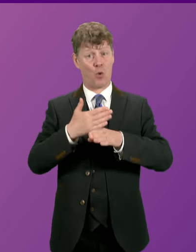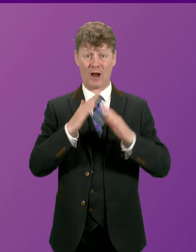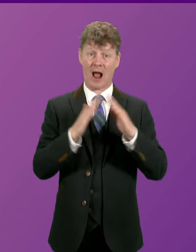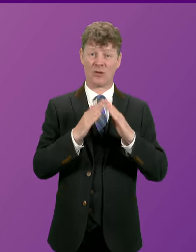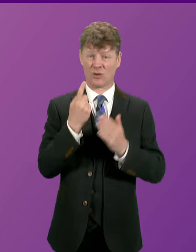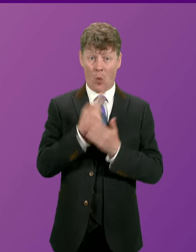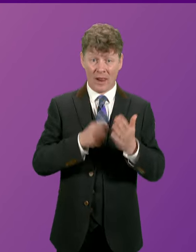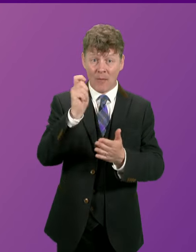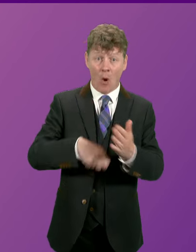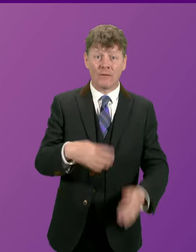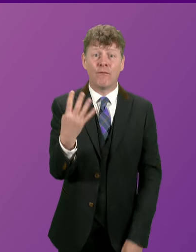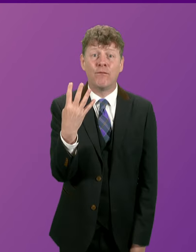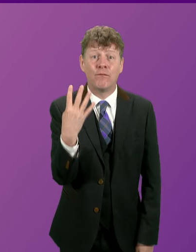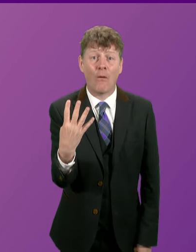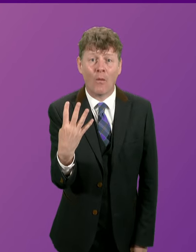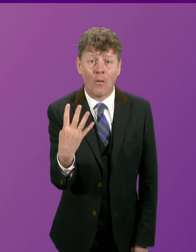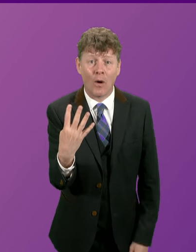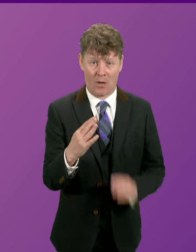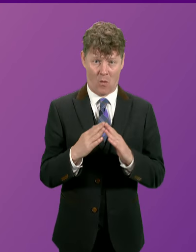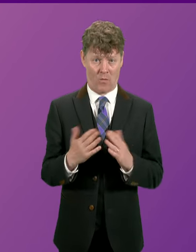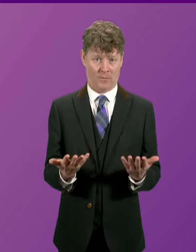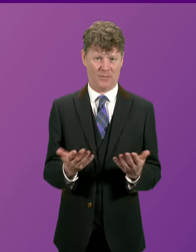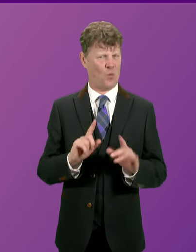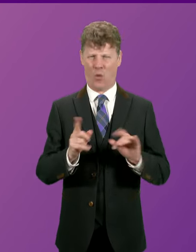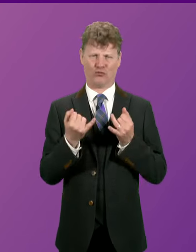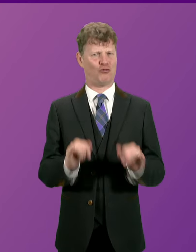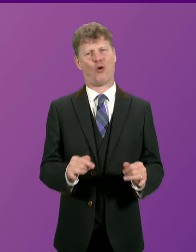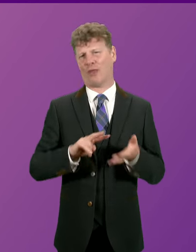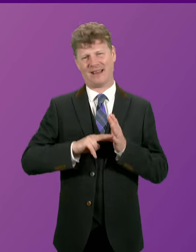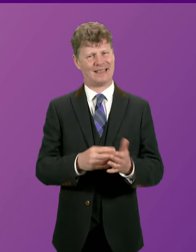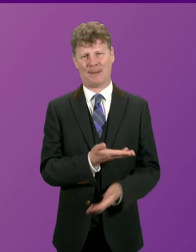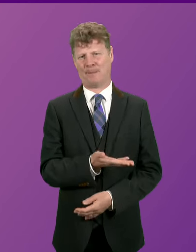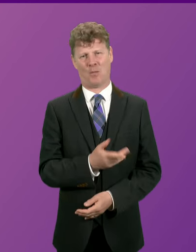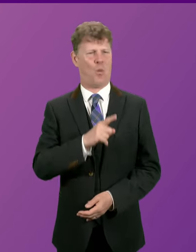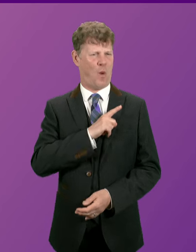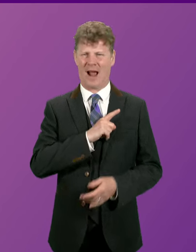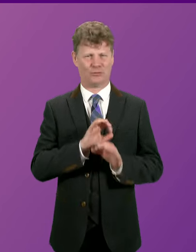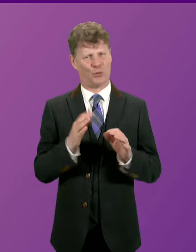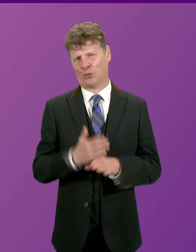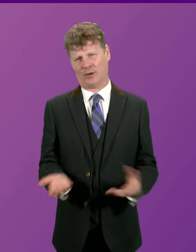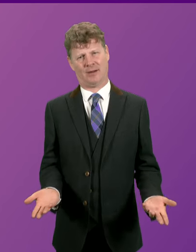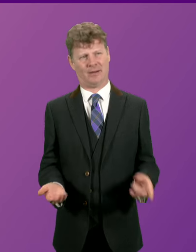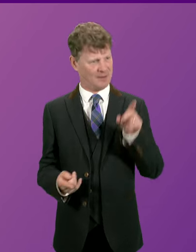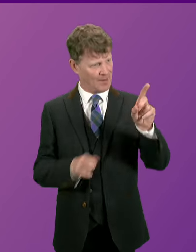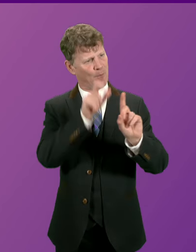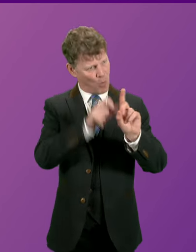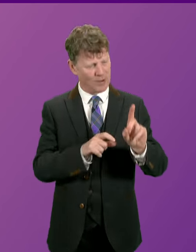bought four homes. What is wrong with the scheme? Why is it not working? Will he personally take matters into his own hands,